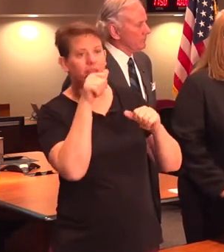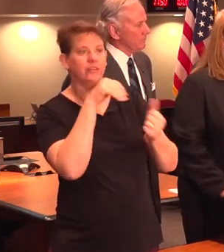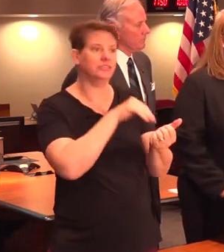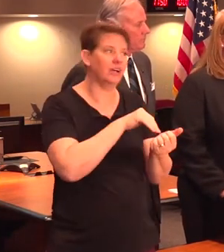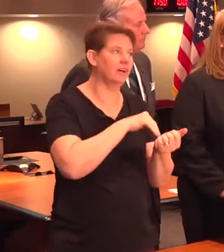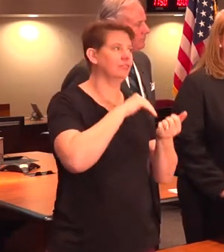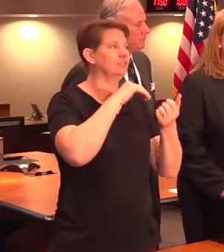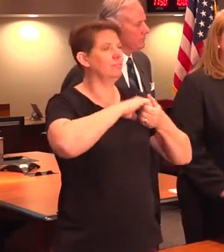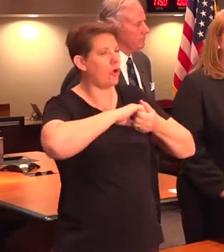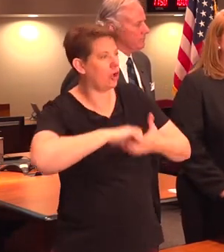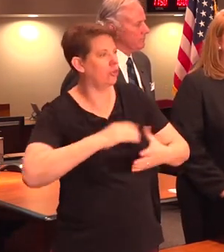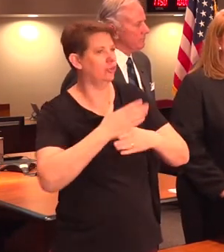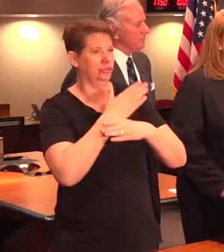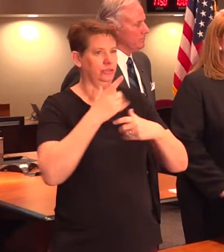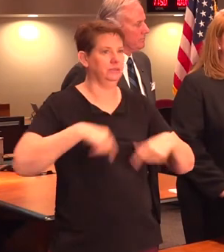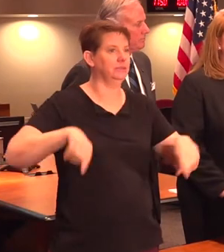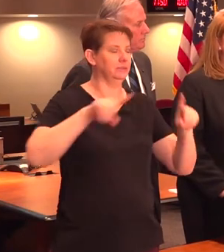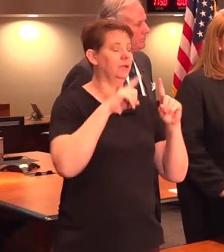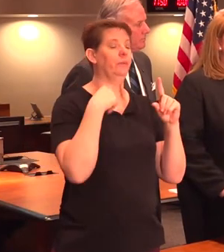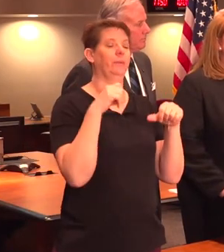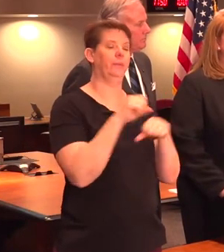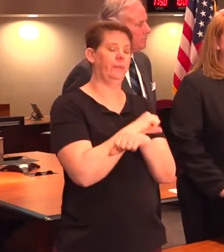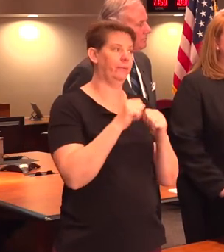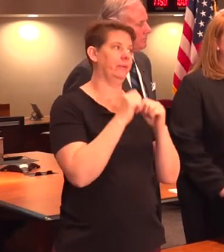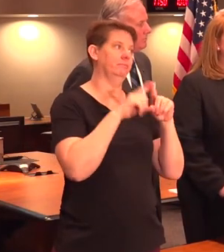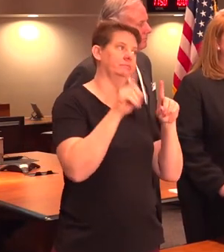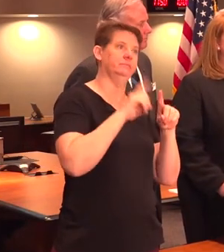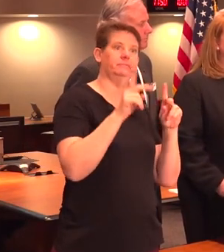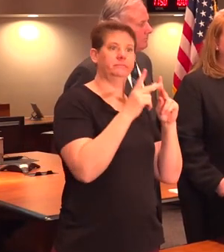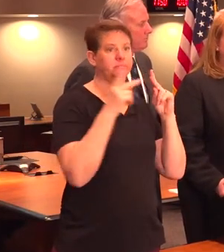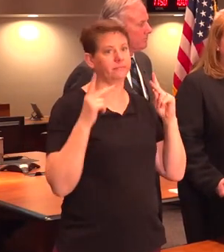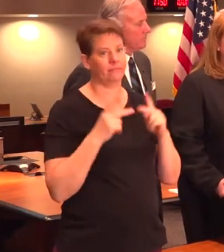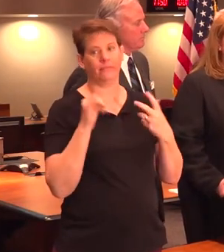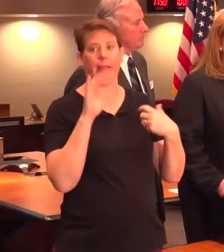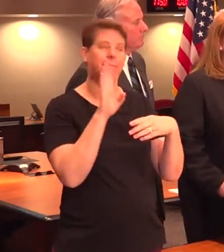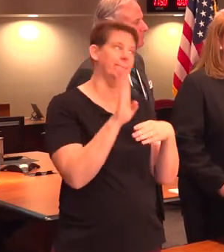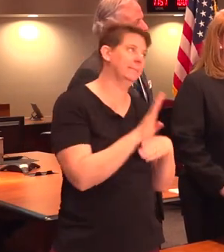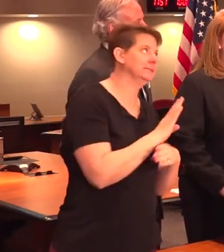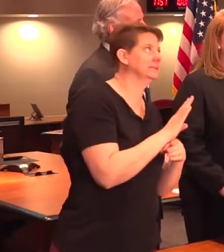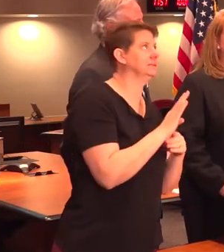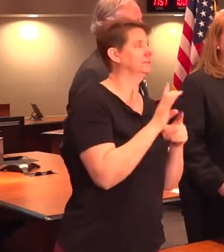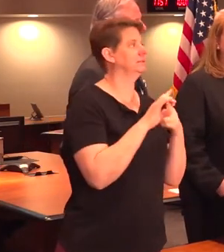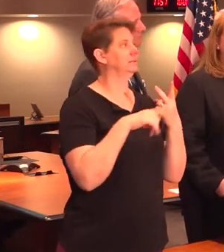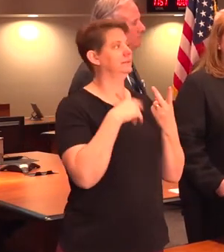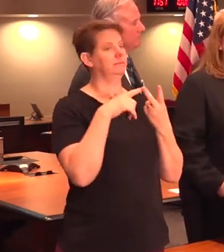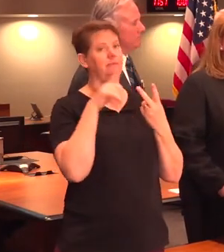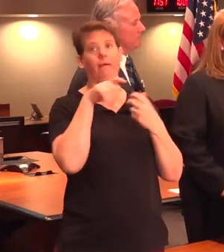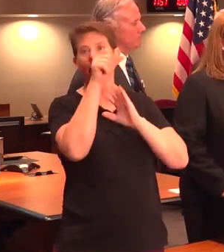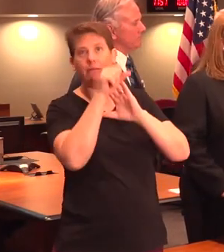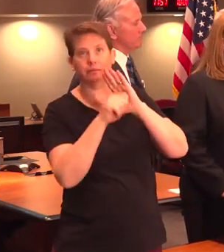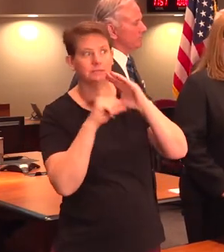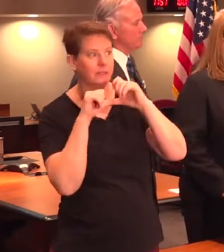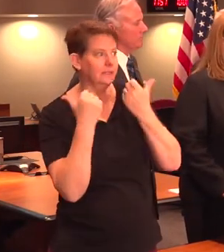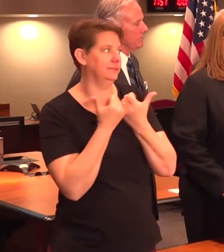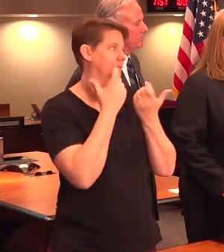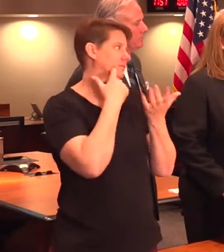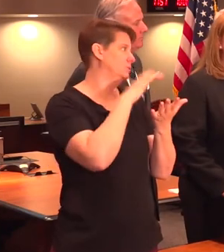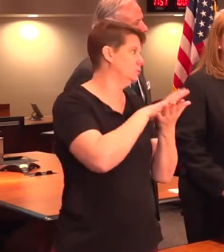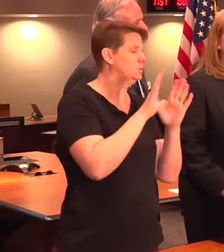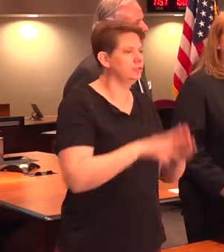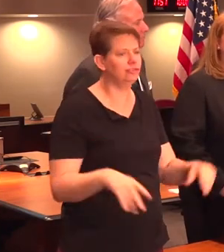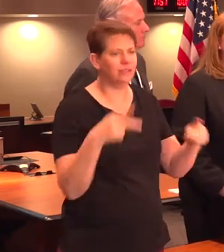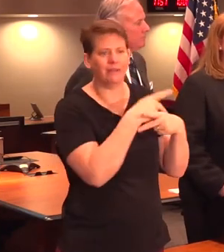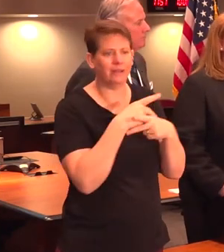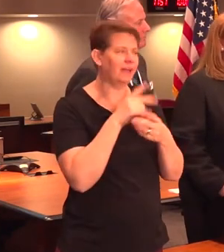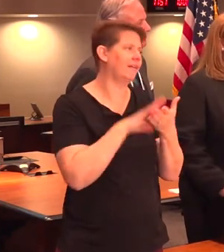state. So we have been working with various entities, including businesses, other state agencies, schools, childcare